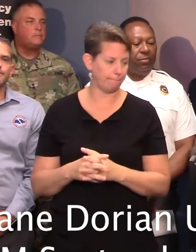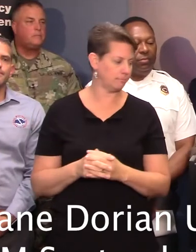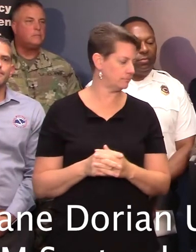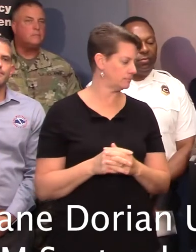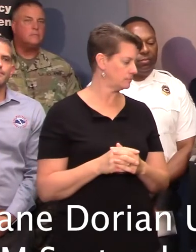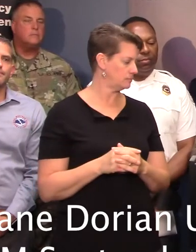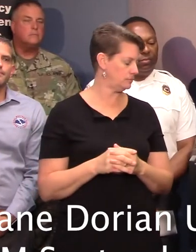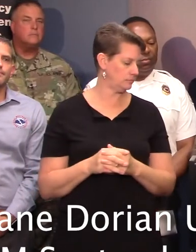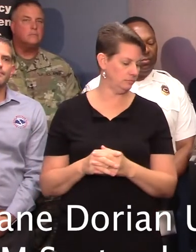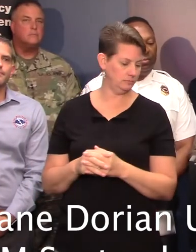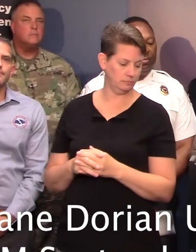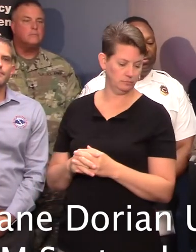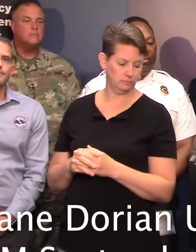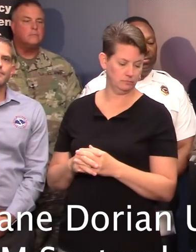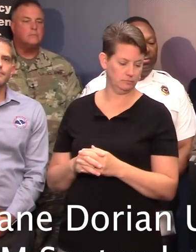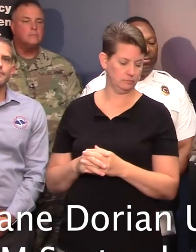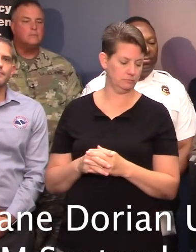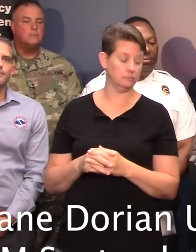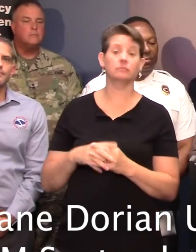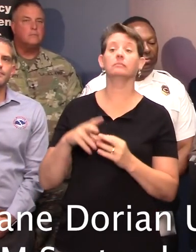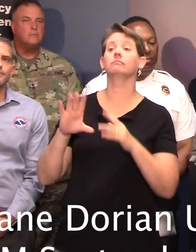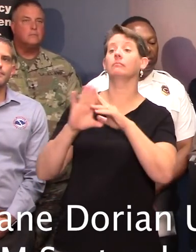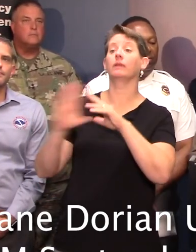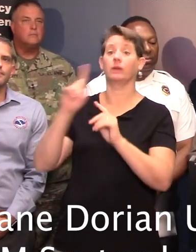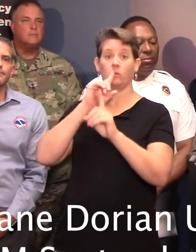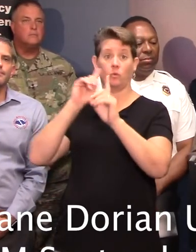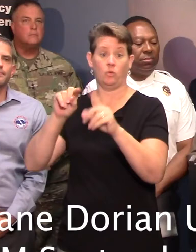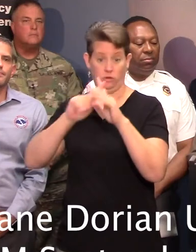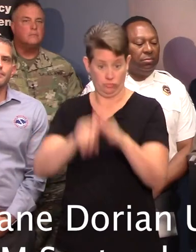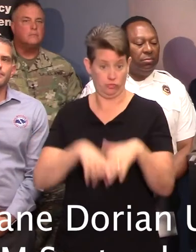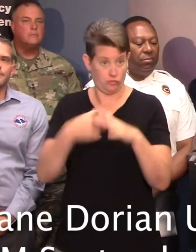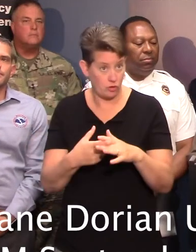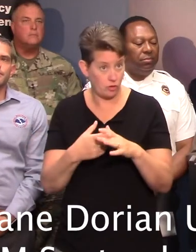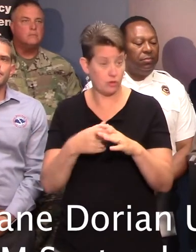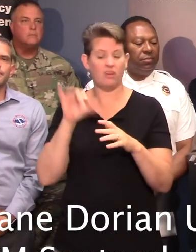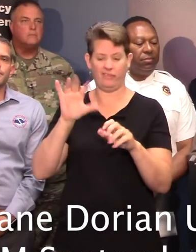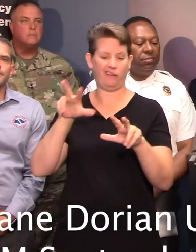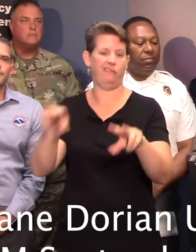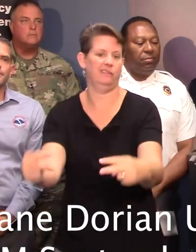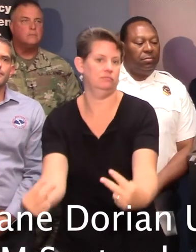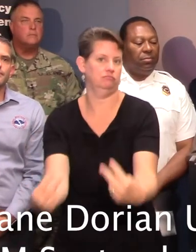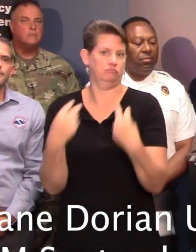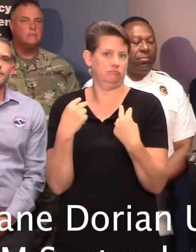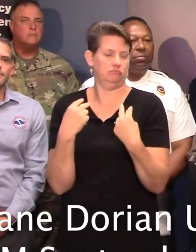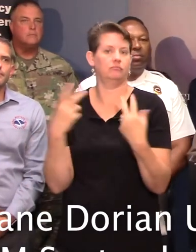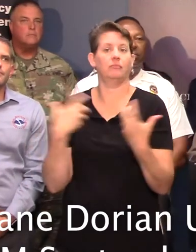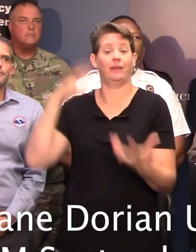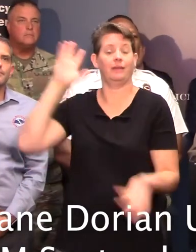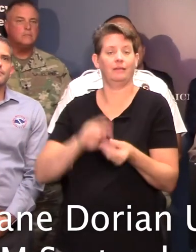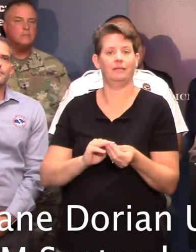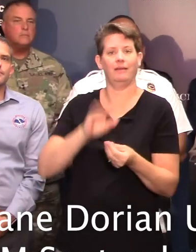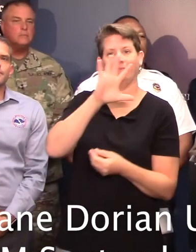Since the evacuation order was put into place and we've reversed traffic on I-26, we've had a total of 54